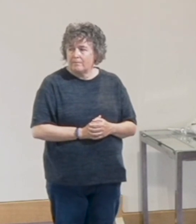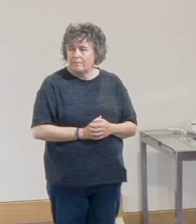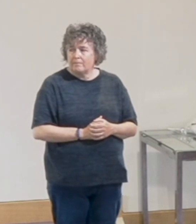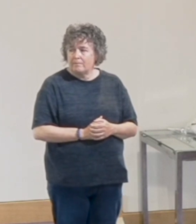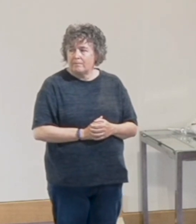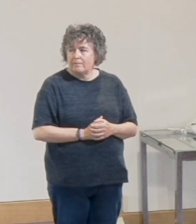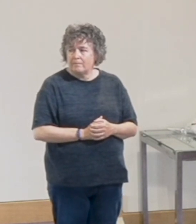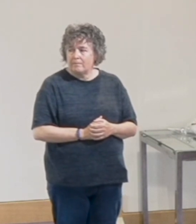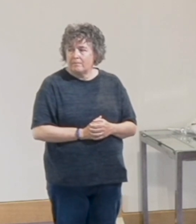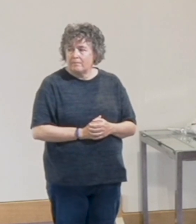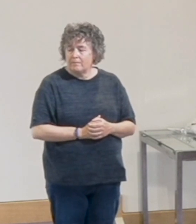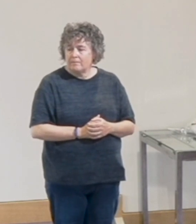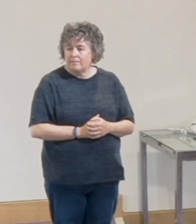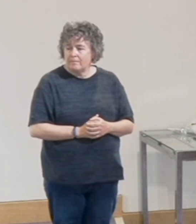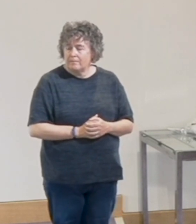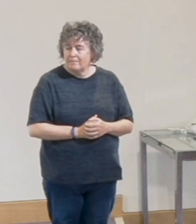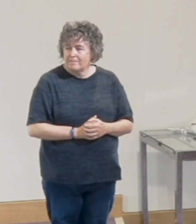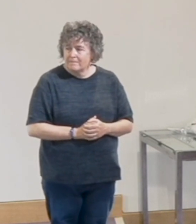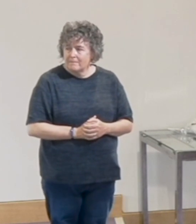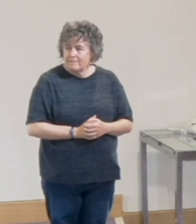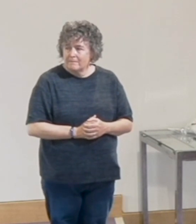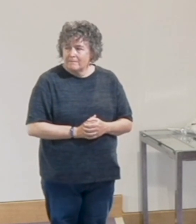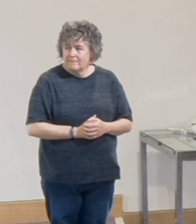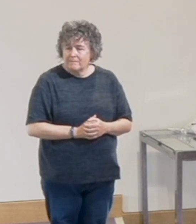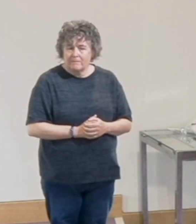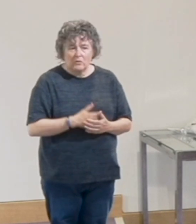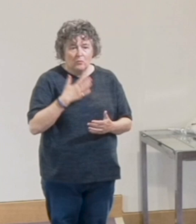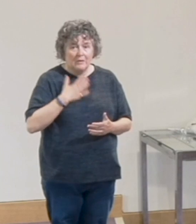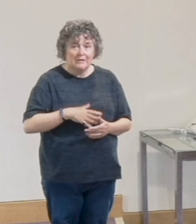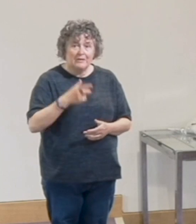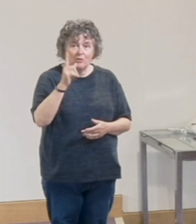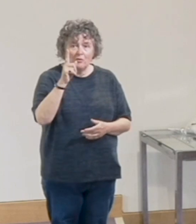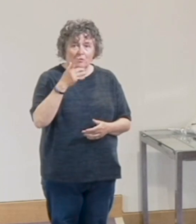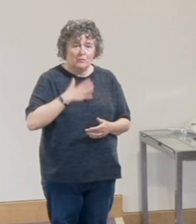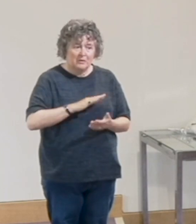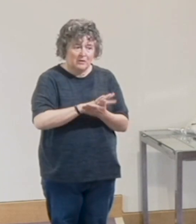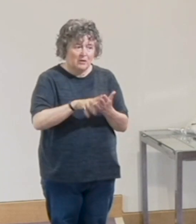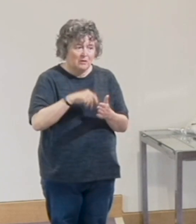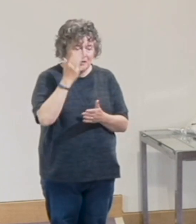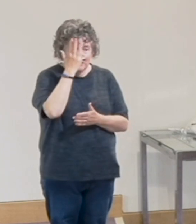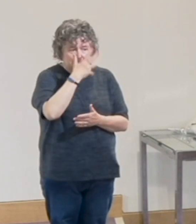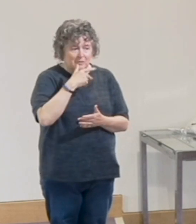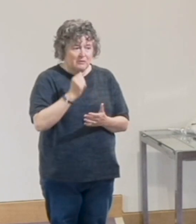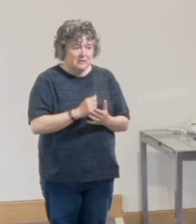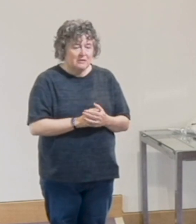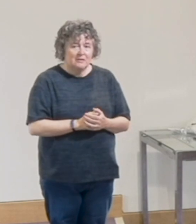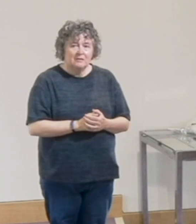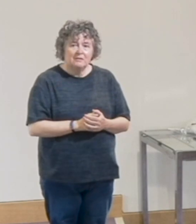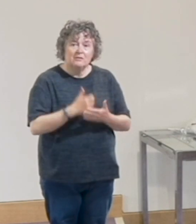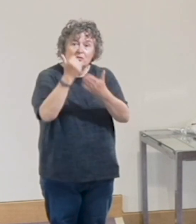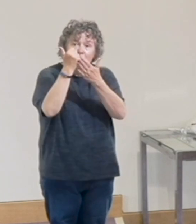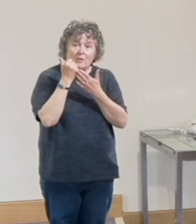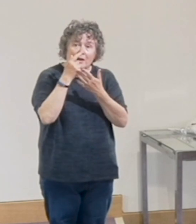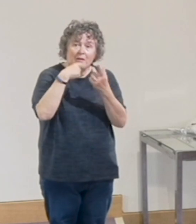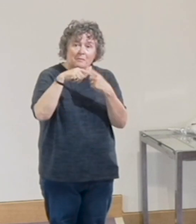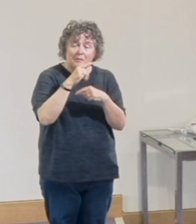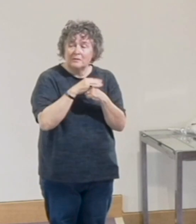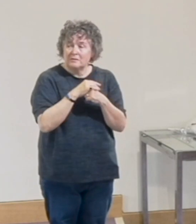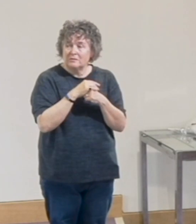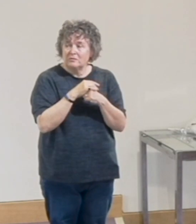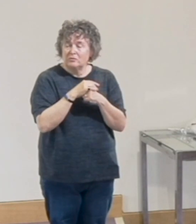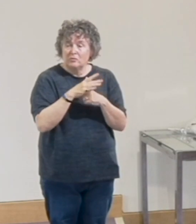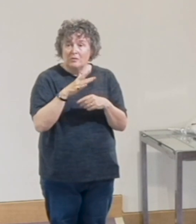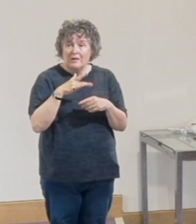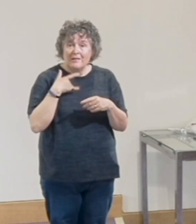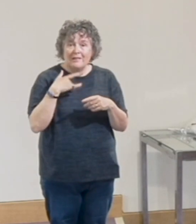right, so we need God, we need the Holy Spirit in our lives to enable us to